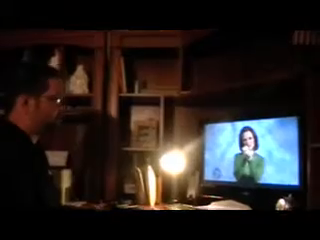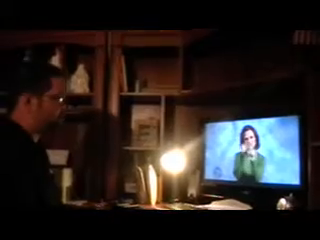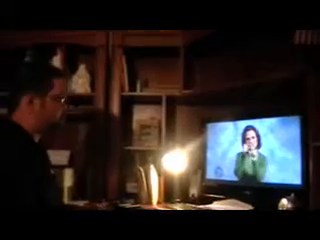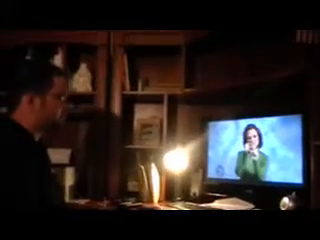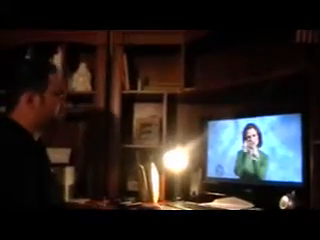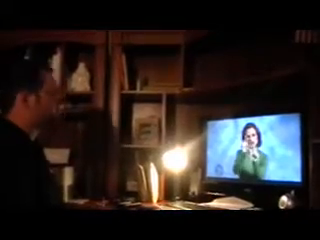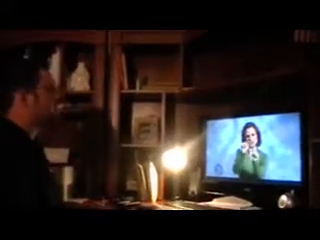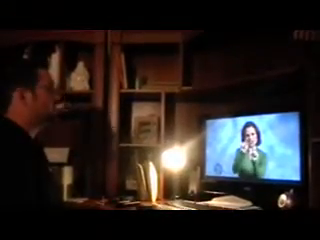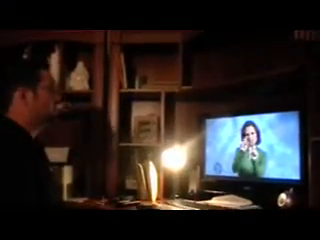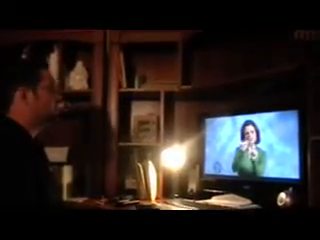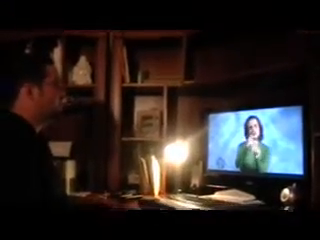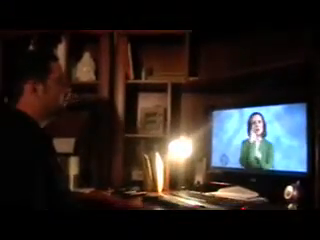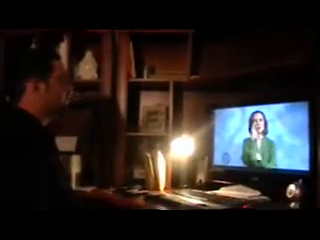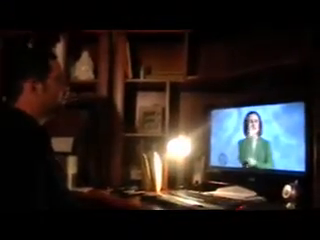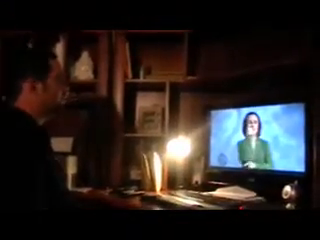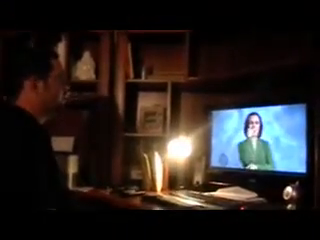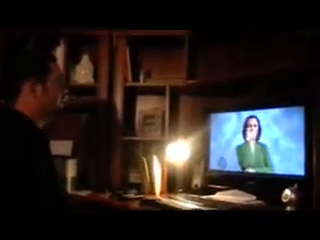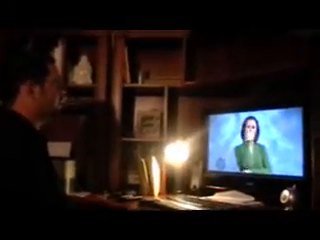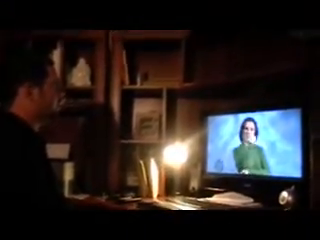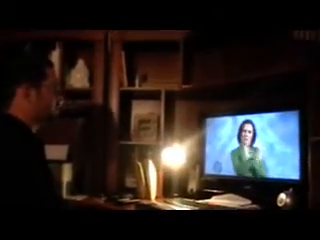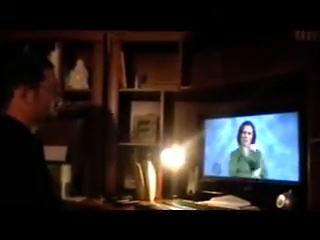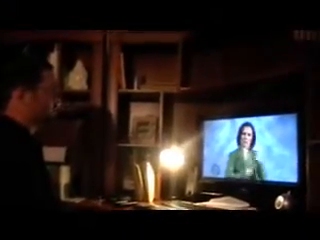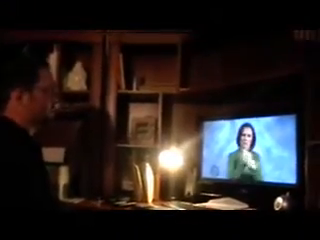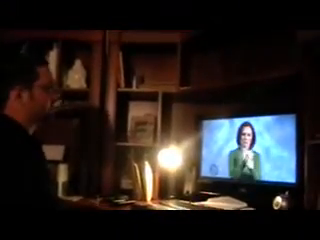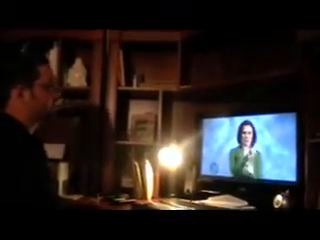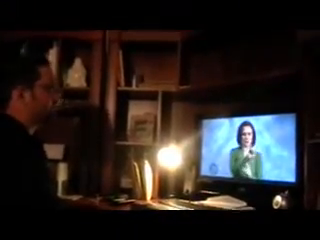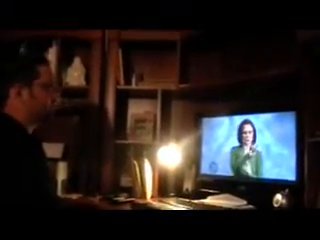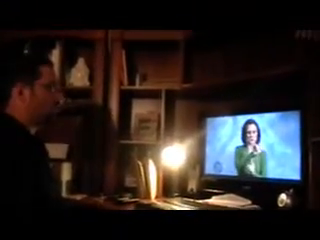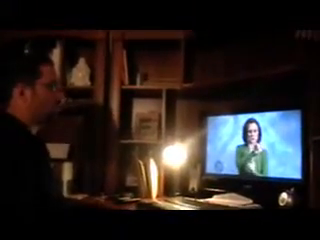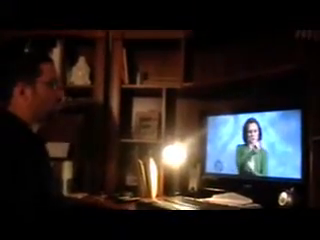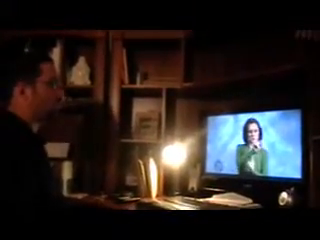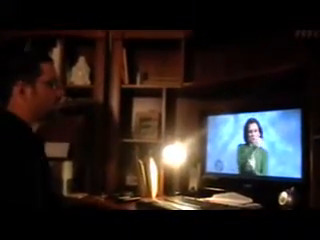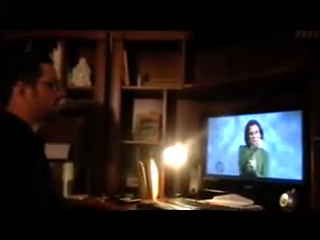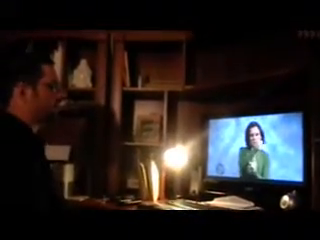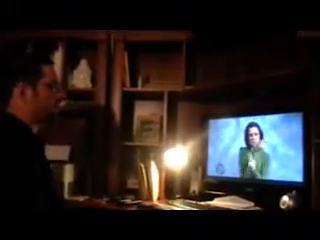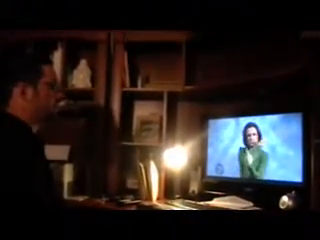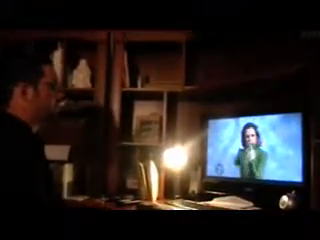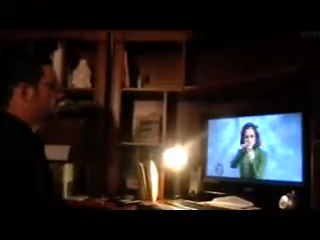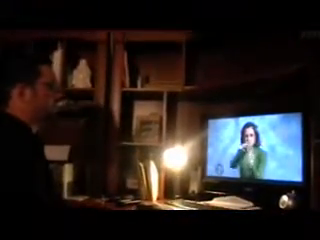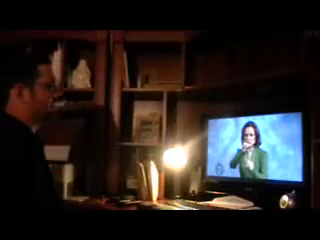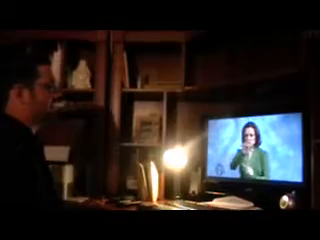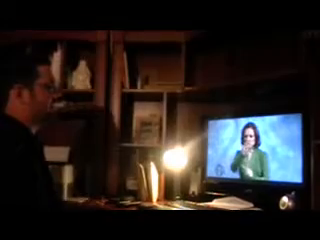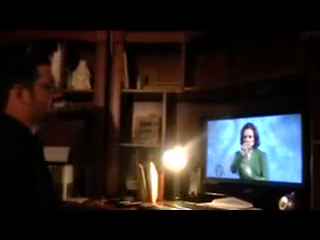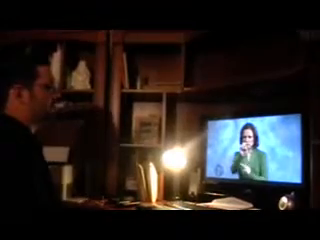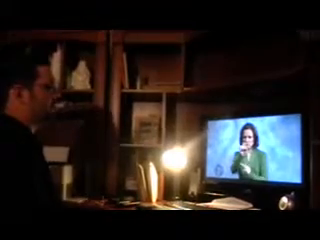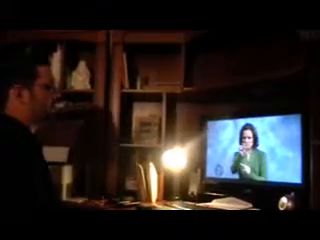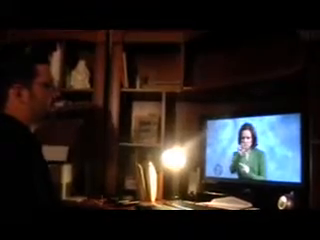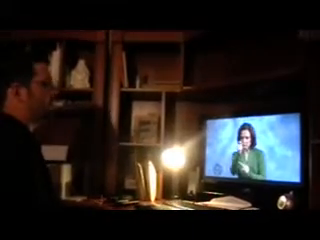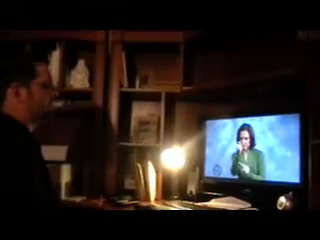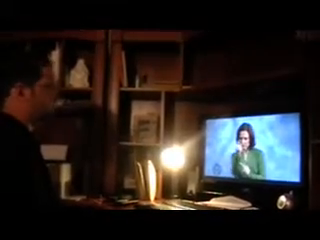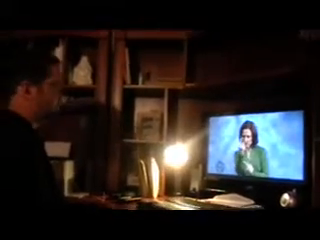VRS, all their video relay service rates for one year starting July 2010 until June 2011.